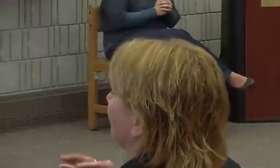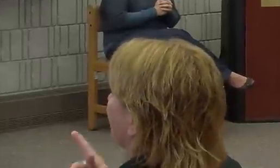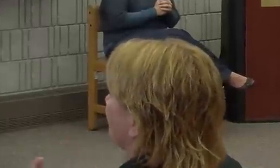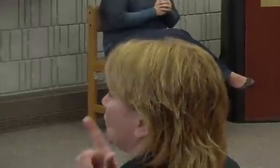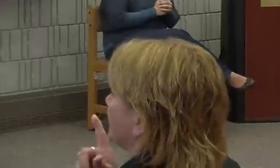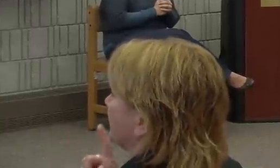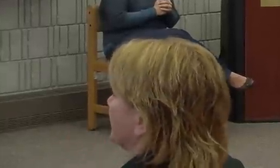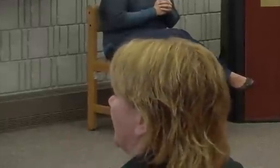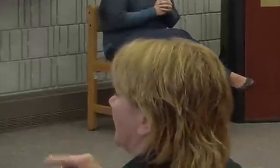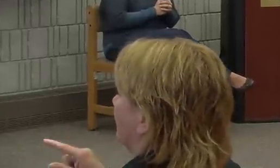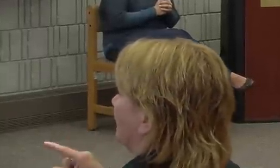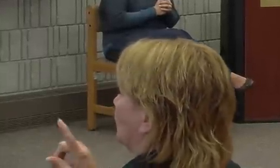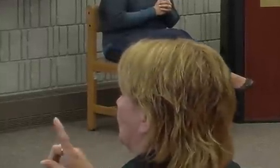that you felt was like you?